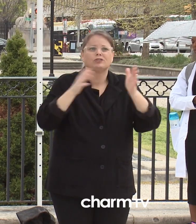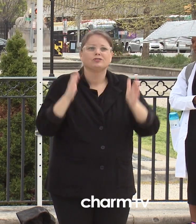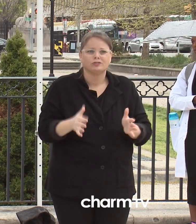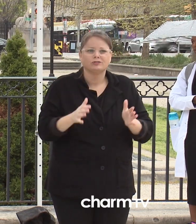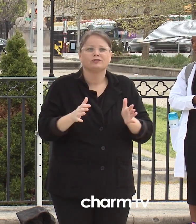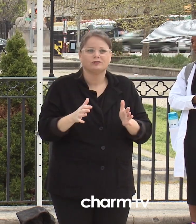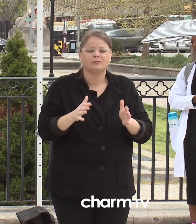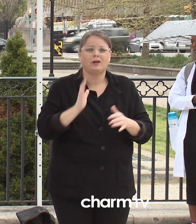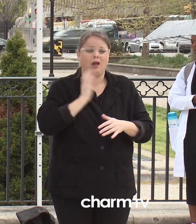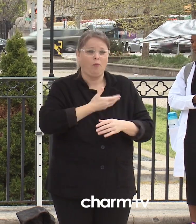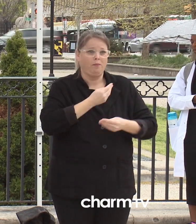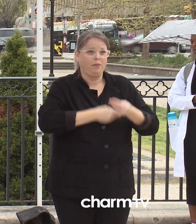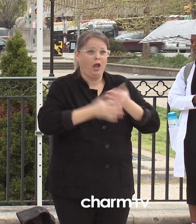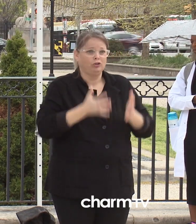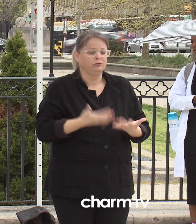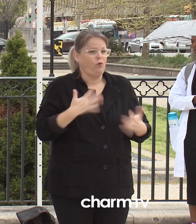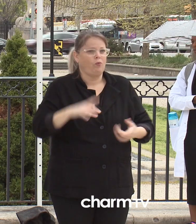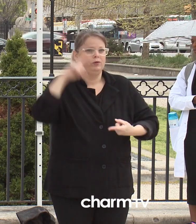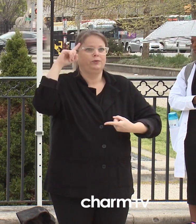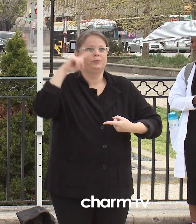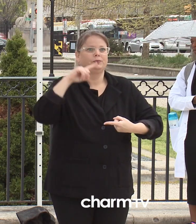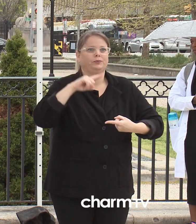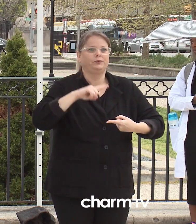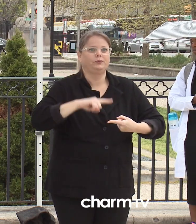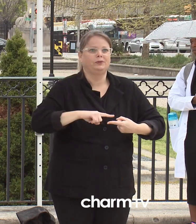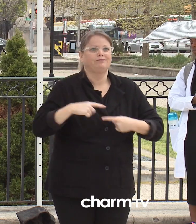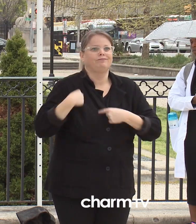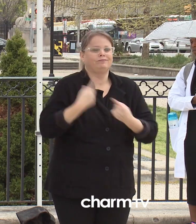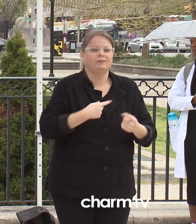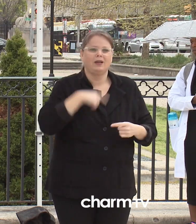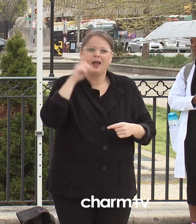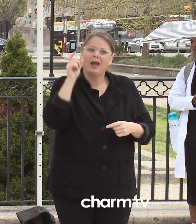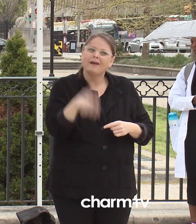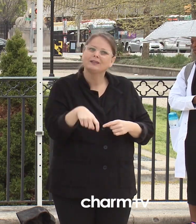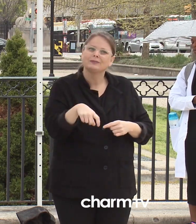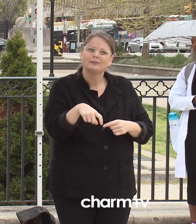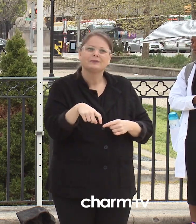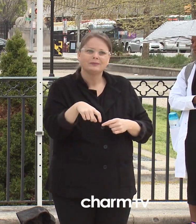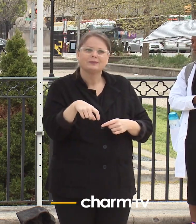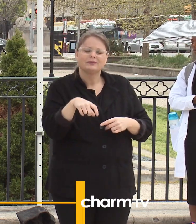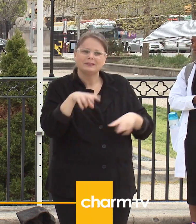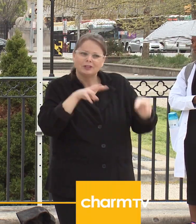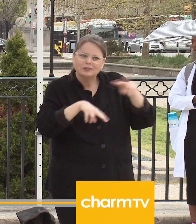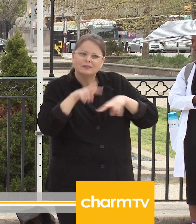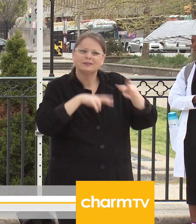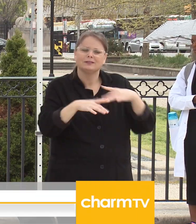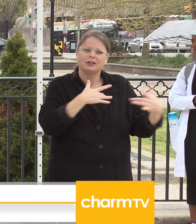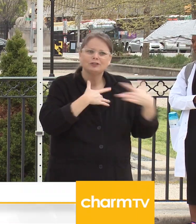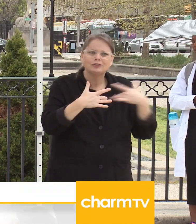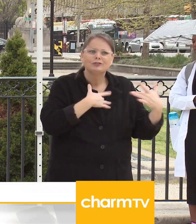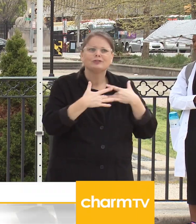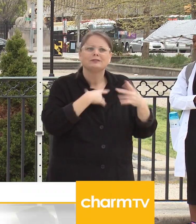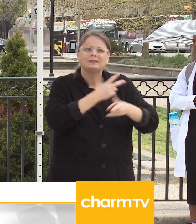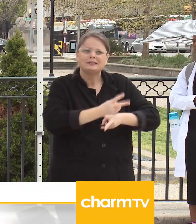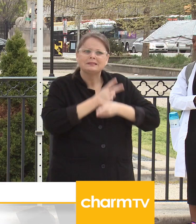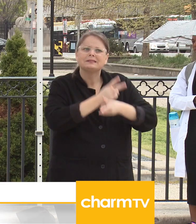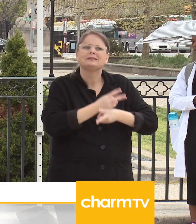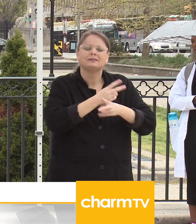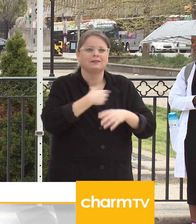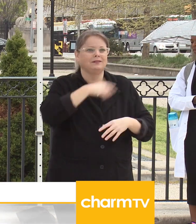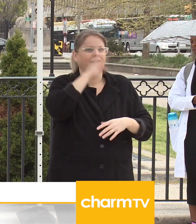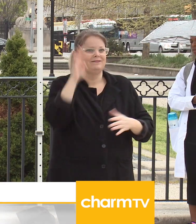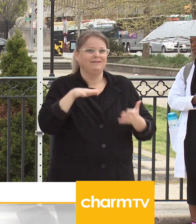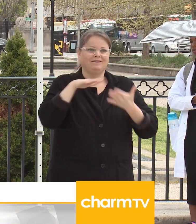reasonable and not being political about this because this is an epidemic, a pandemic that we have never faced and